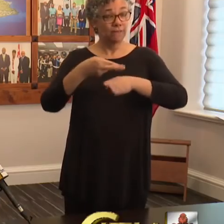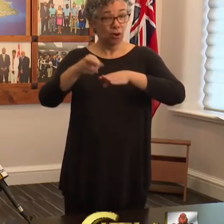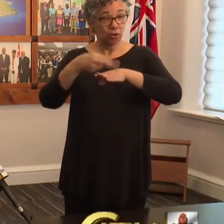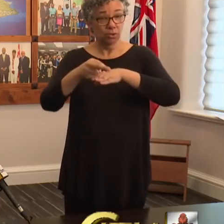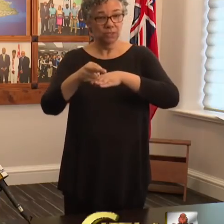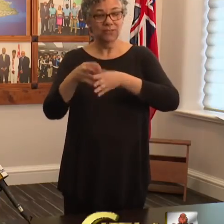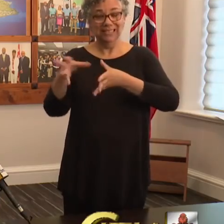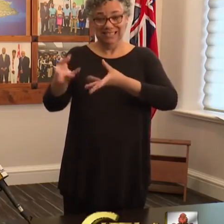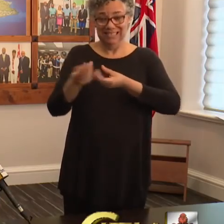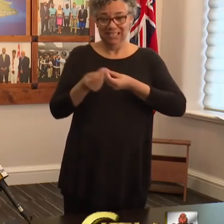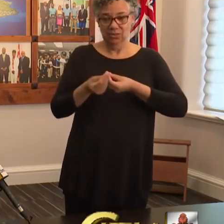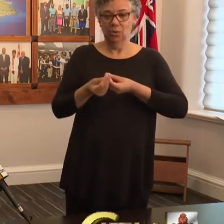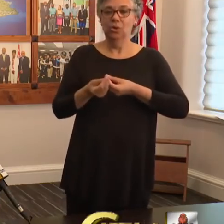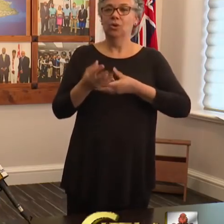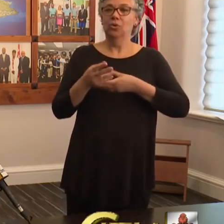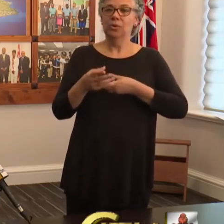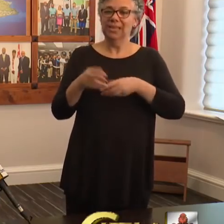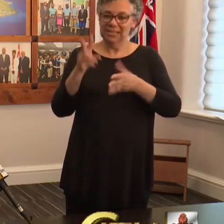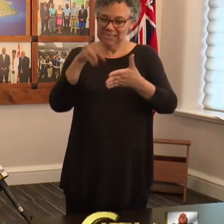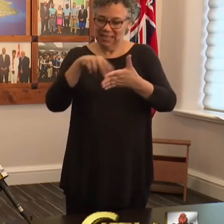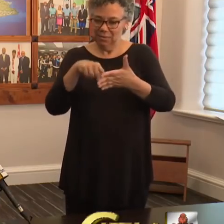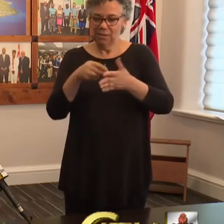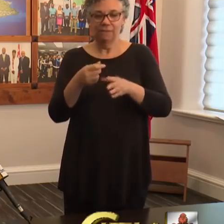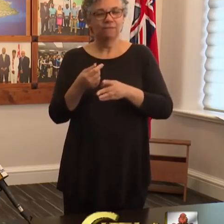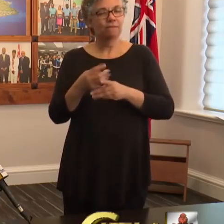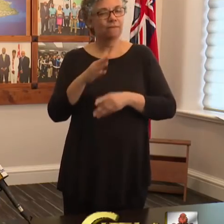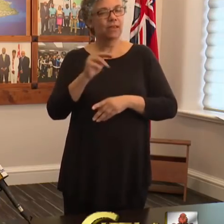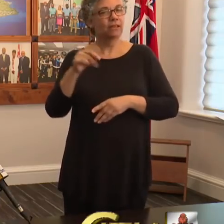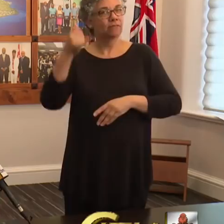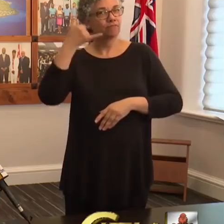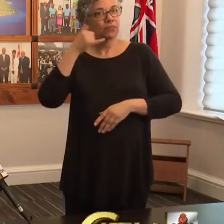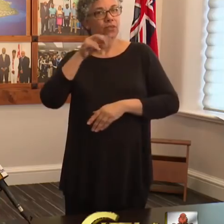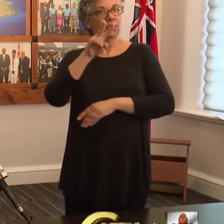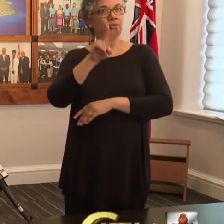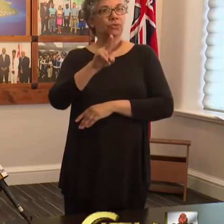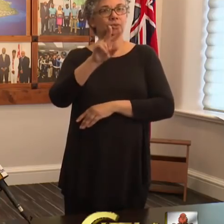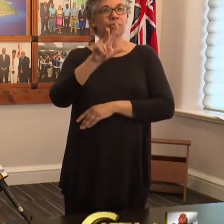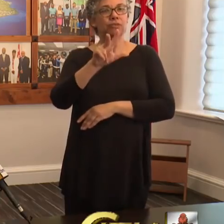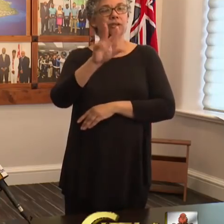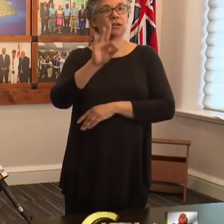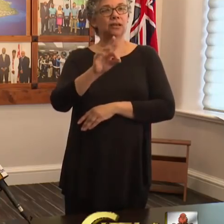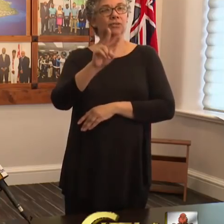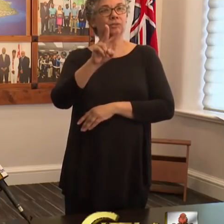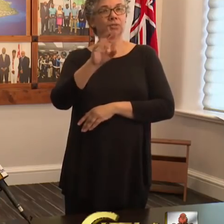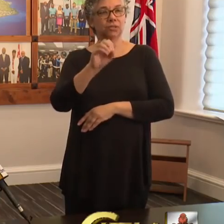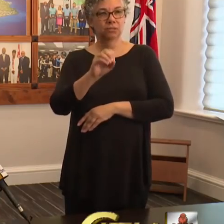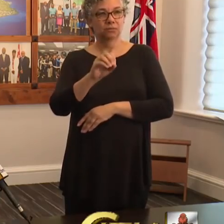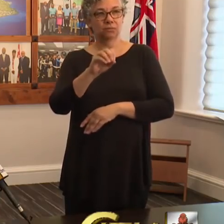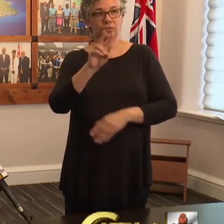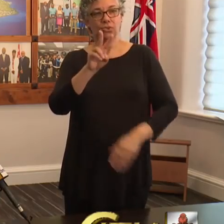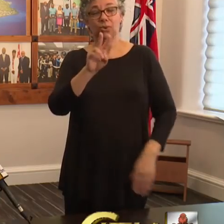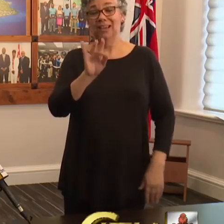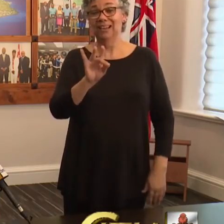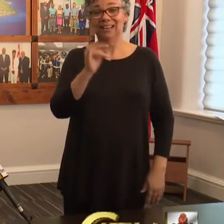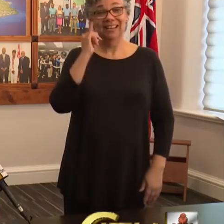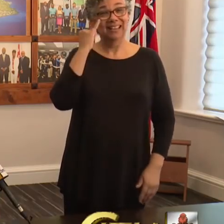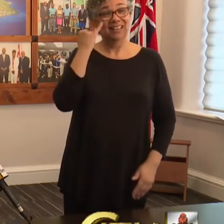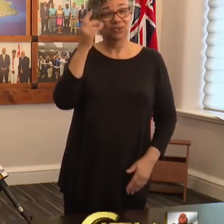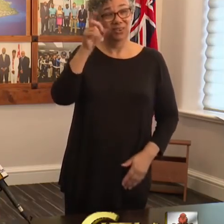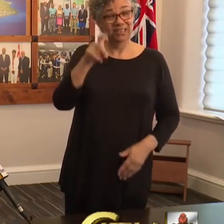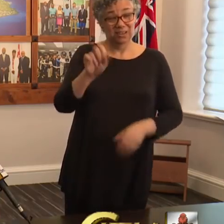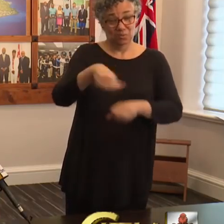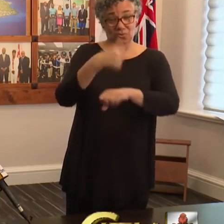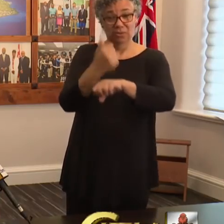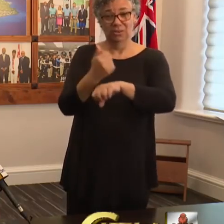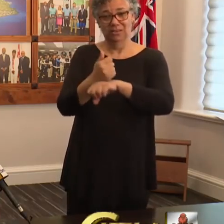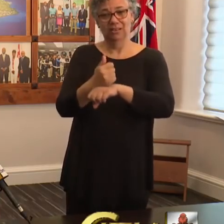being triaged via telephone. Please call 239-2038. if an intake appointment is needed and